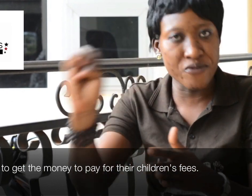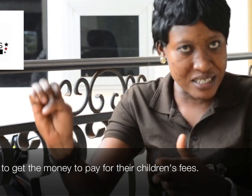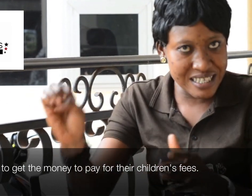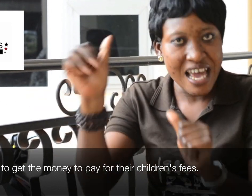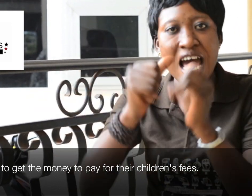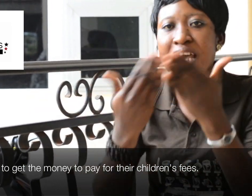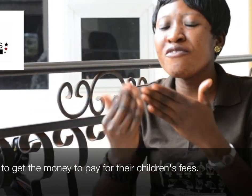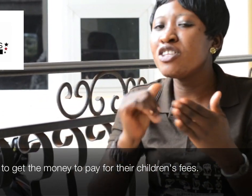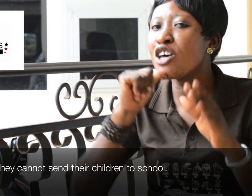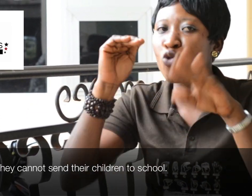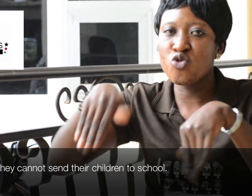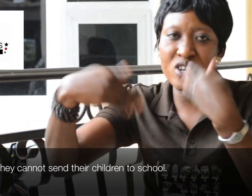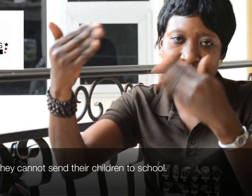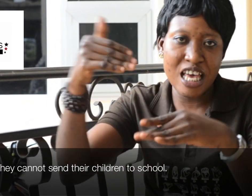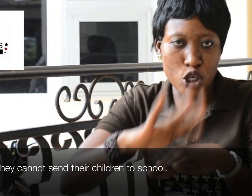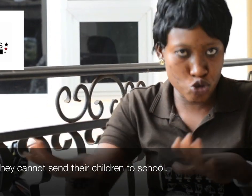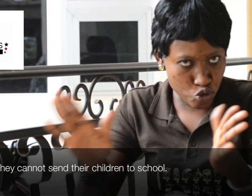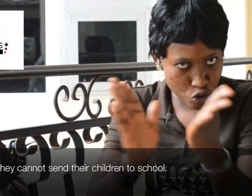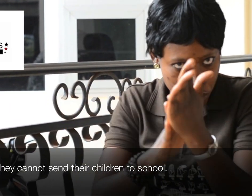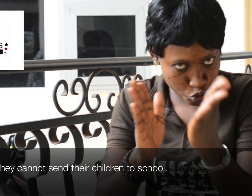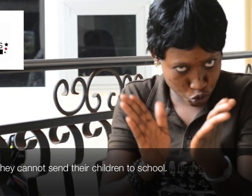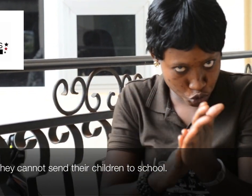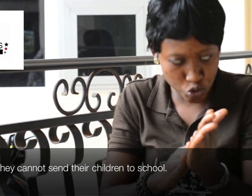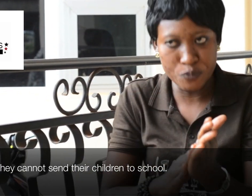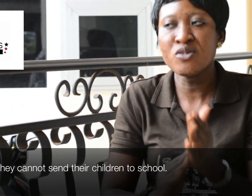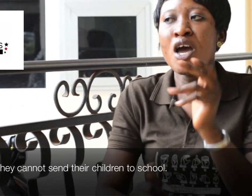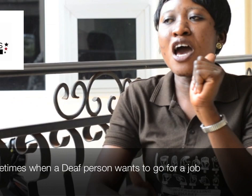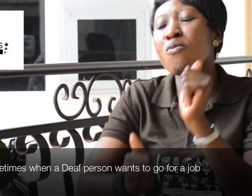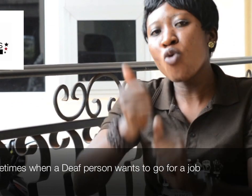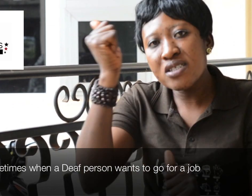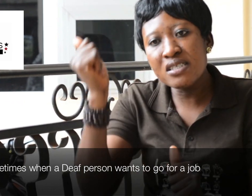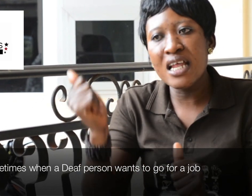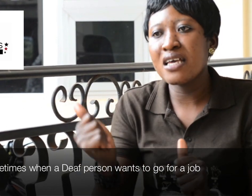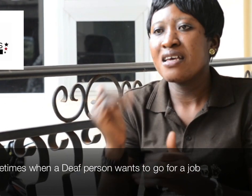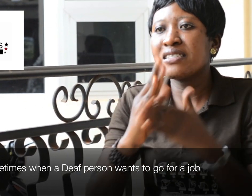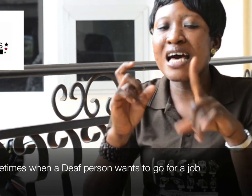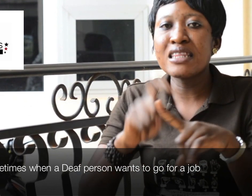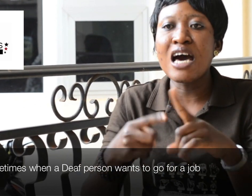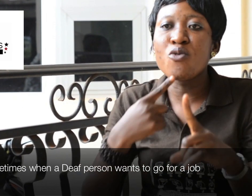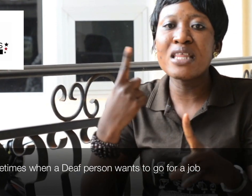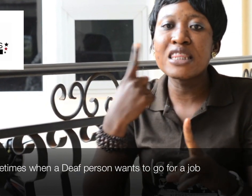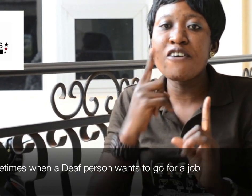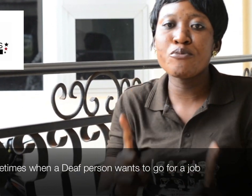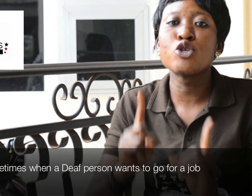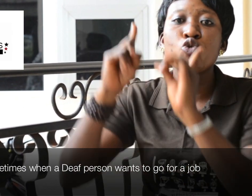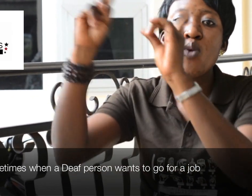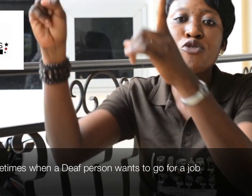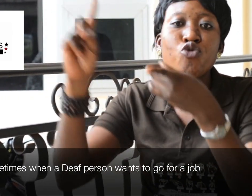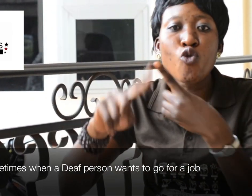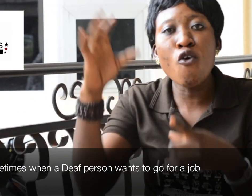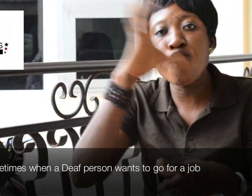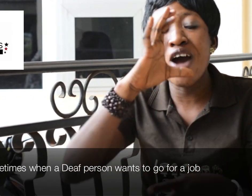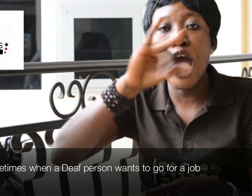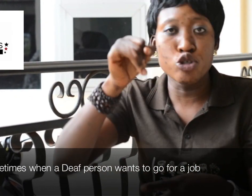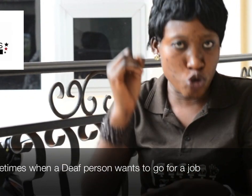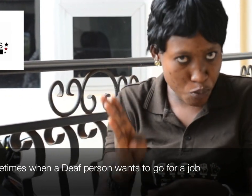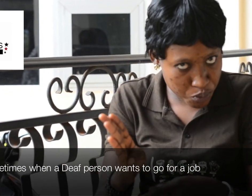fees and help they could not send their children to school. And mostly, saying that one deaf person wants to go for a job,